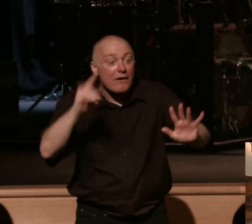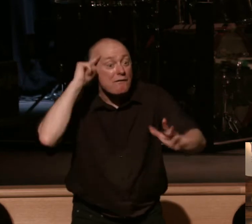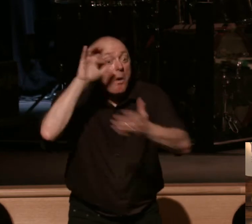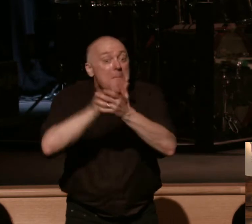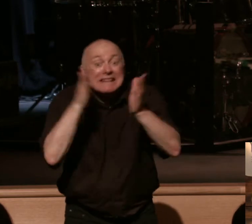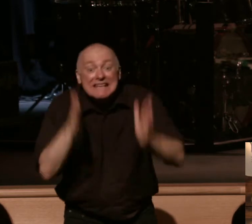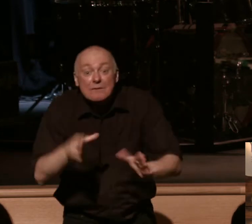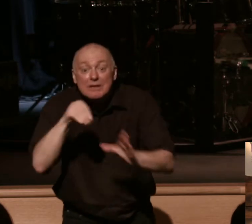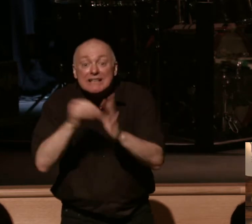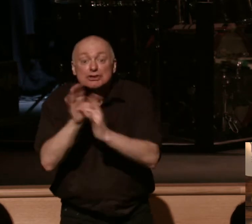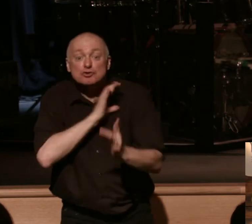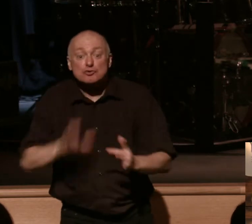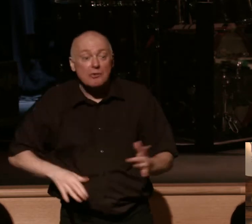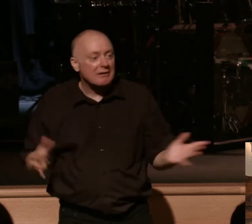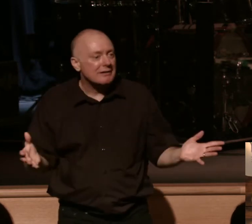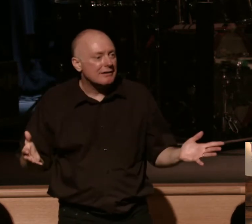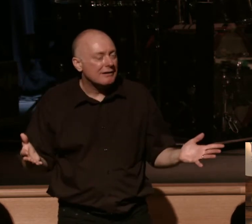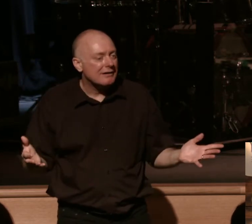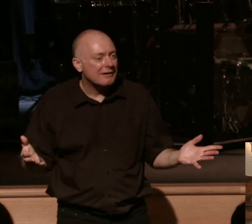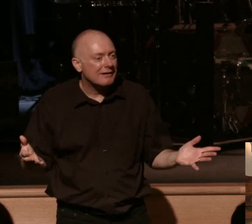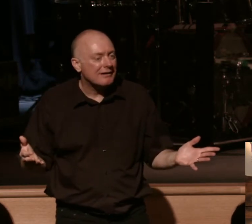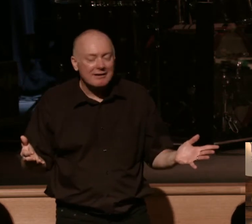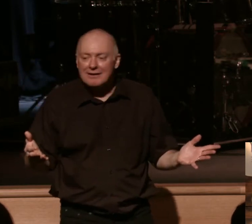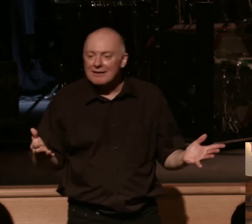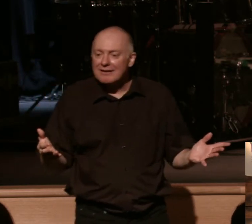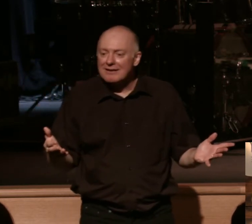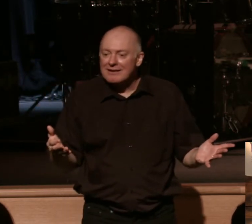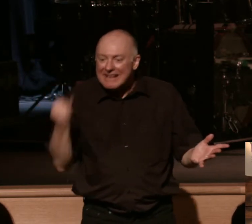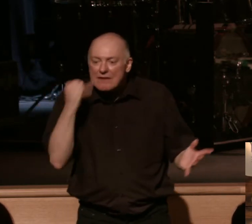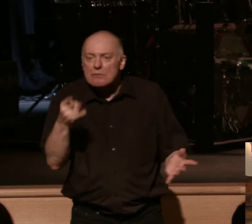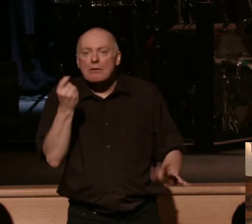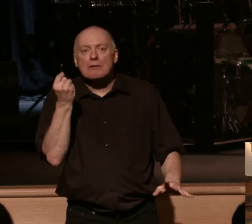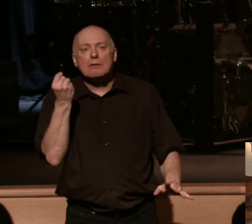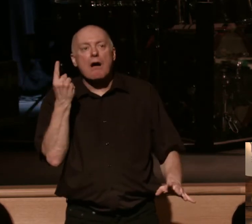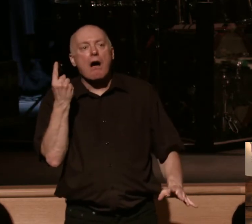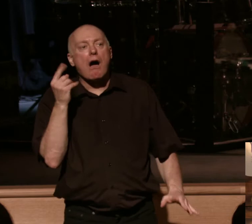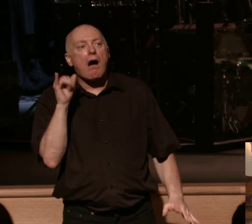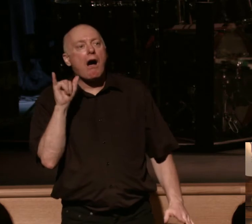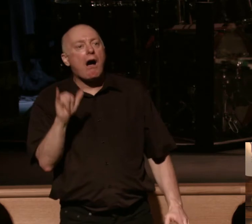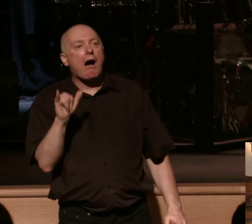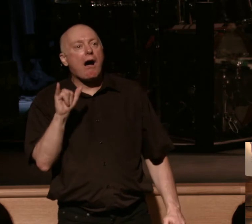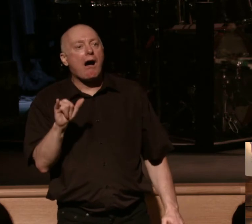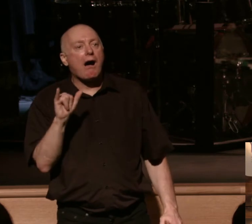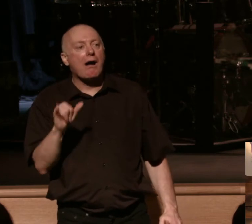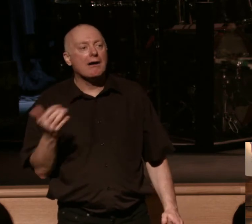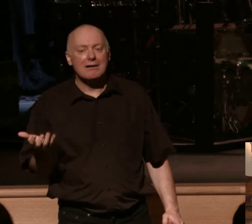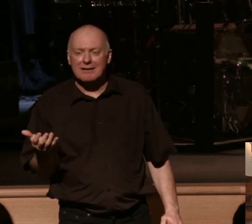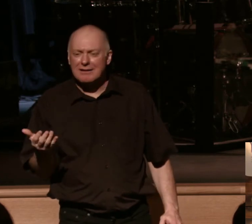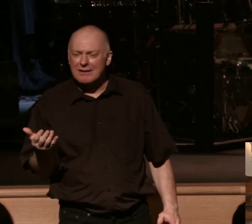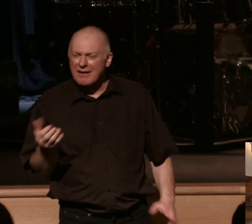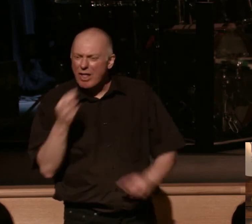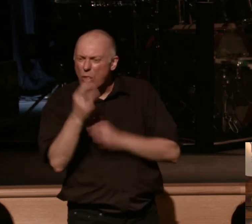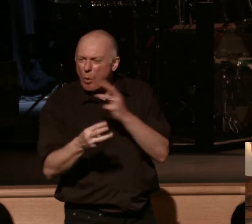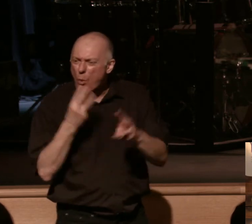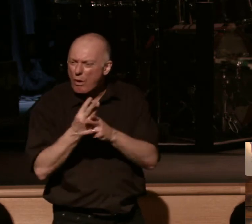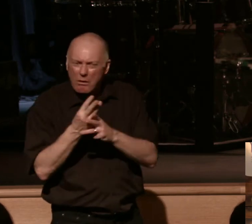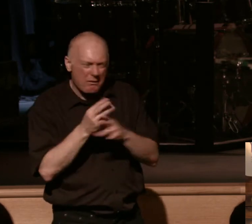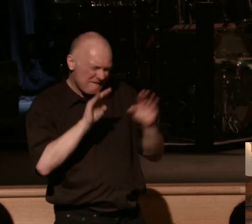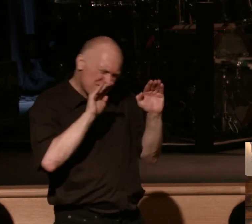Christ, it's, for the believer who gets it, it's mind-boggling then to see how much emphasis the world puts on the tent.